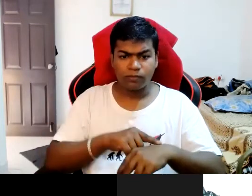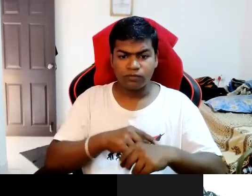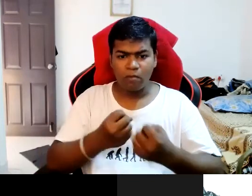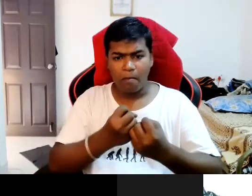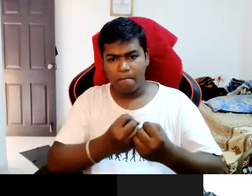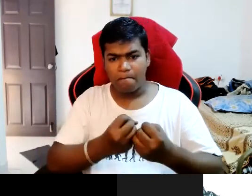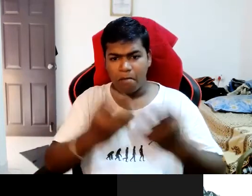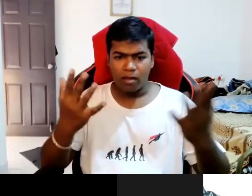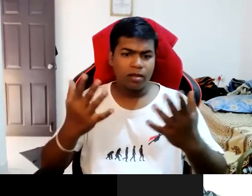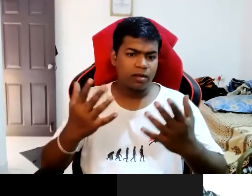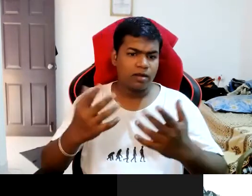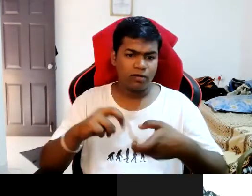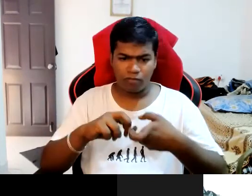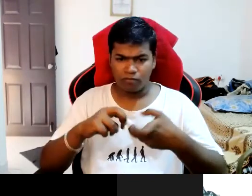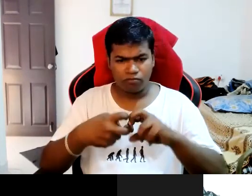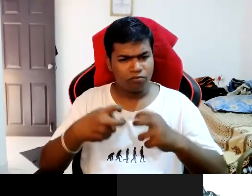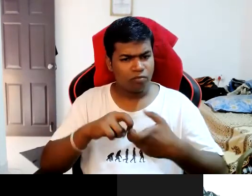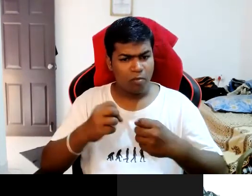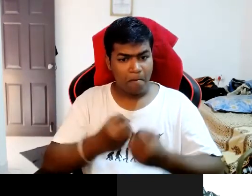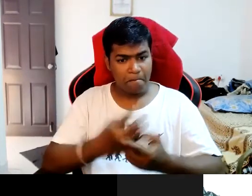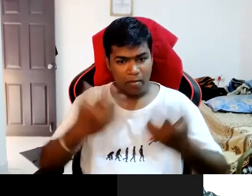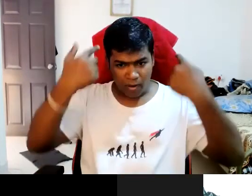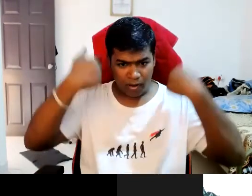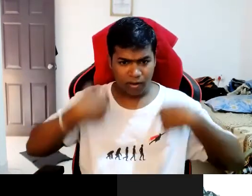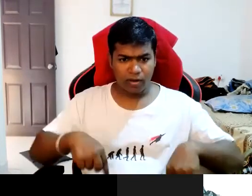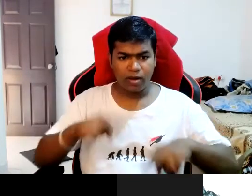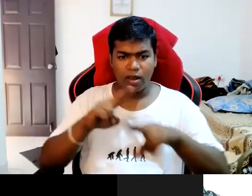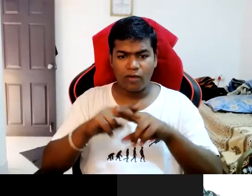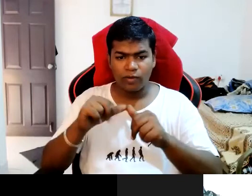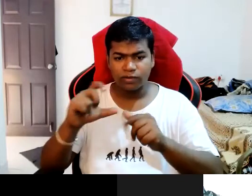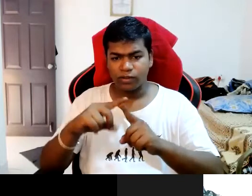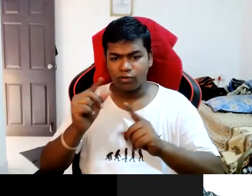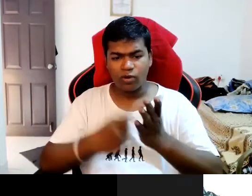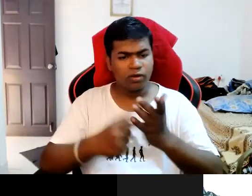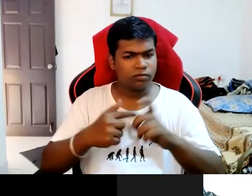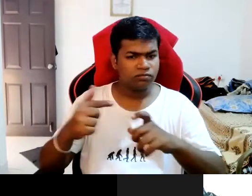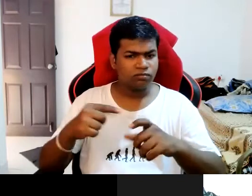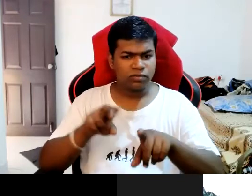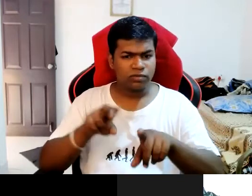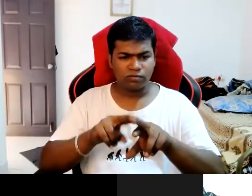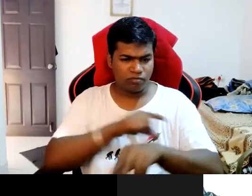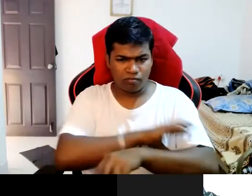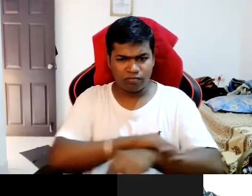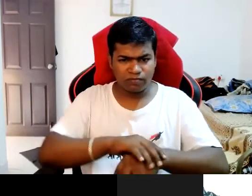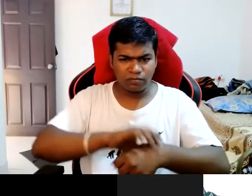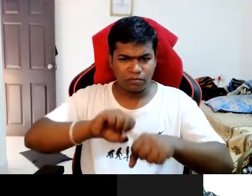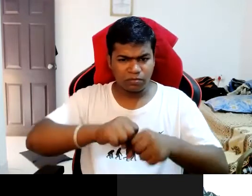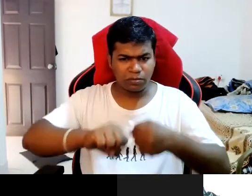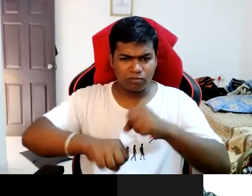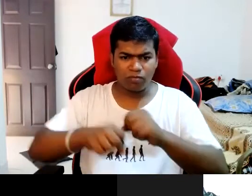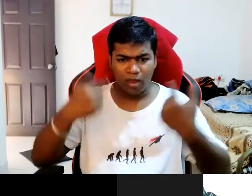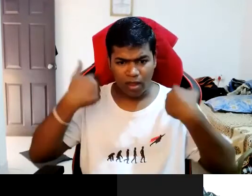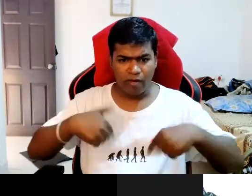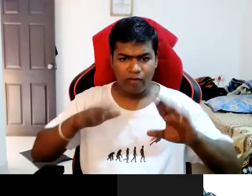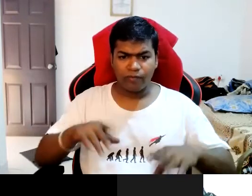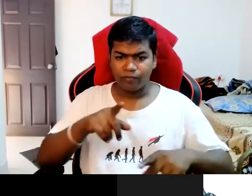-fracture only and I got many multi-fractures till the age of 12 years. So because of that I can't